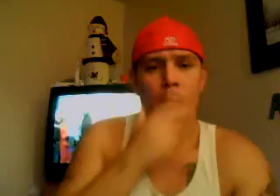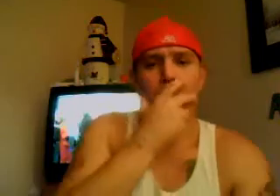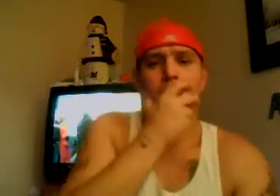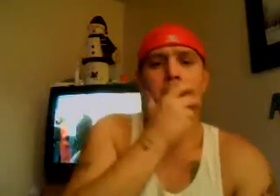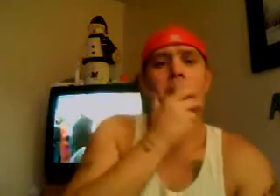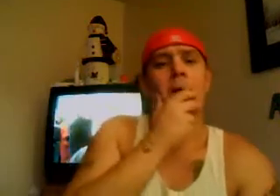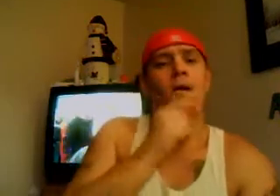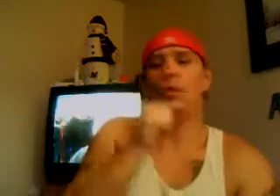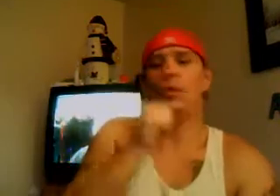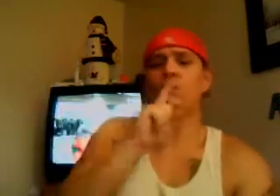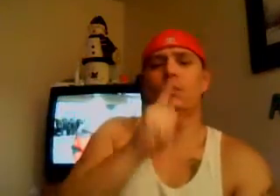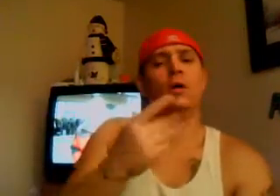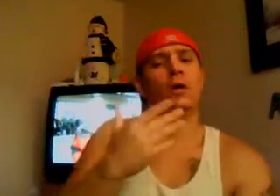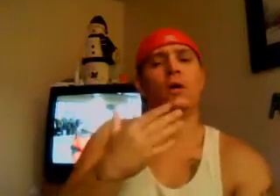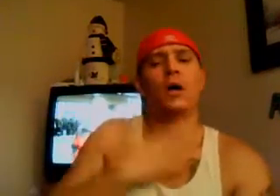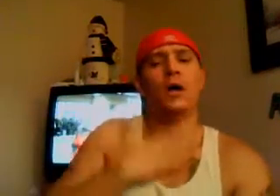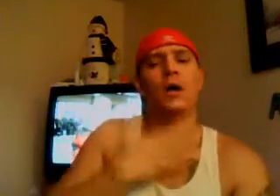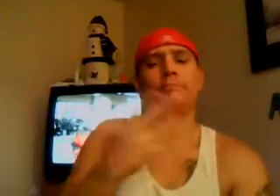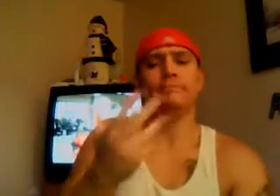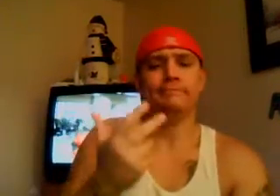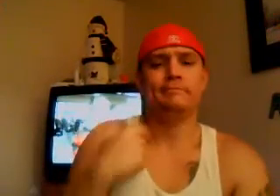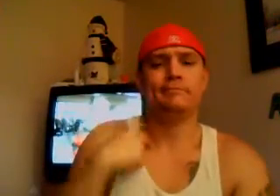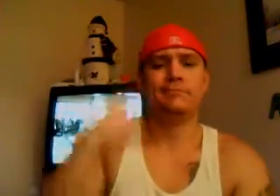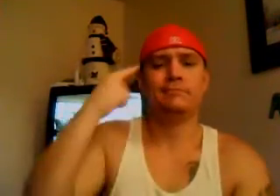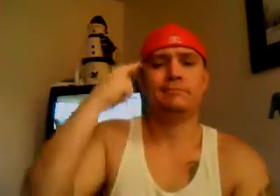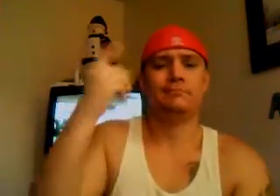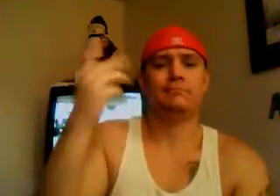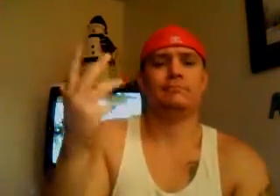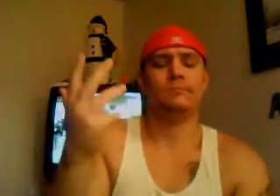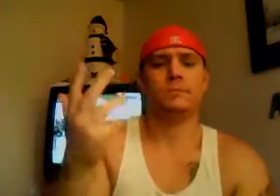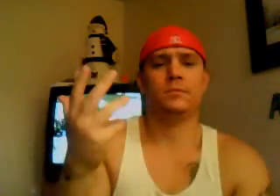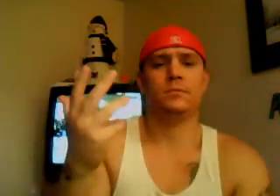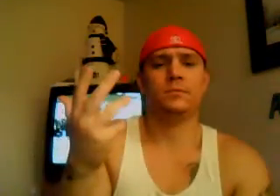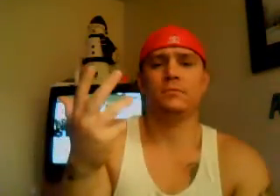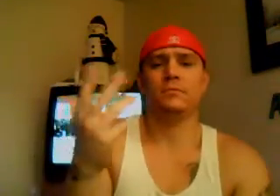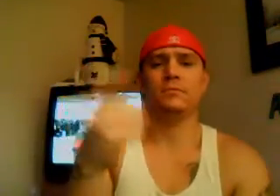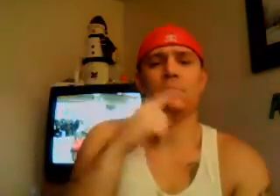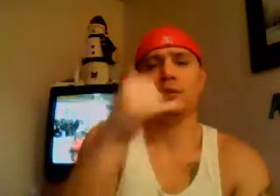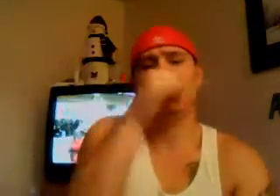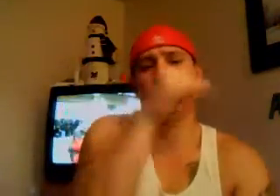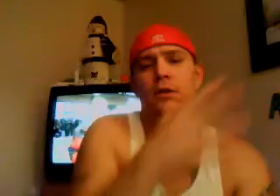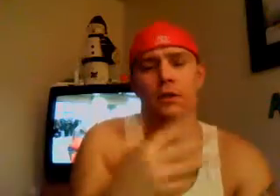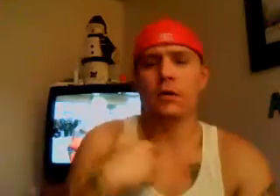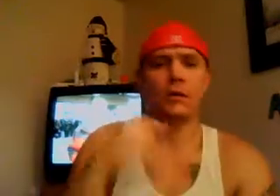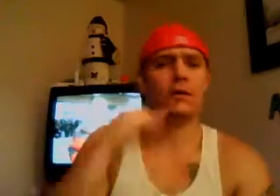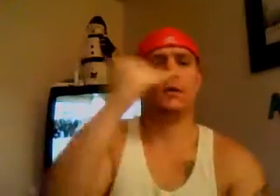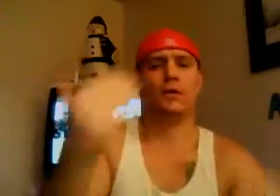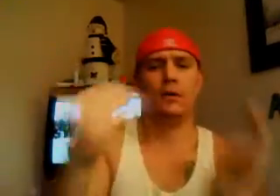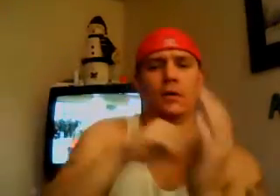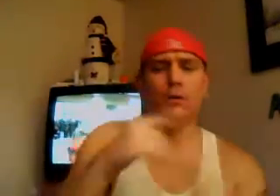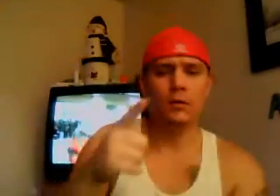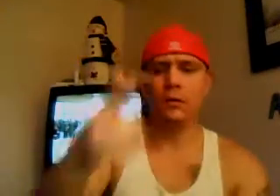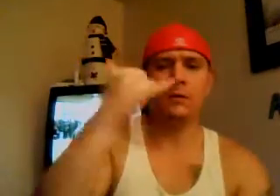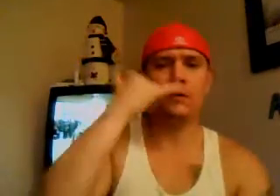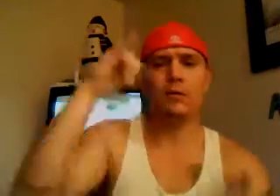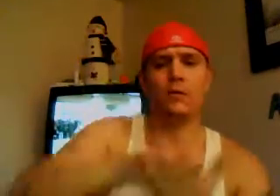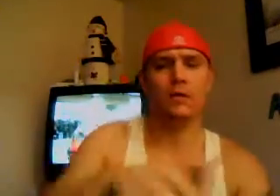sacrifices they made. Carpenter says he never really considered closing the coffee shop, especially after the wife of one of the Forest Lane officers